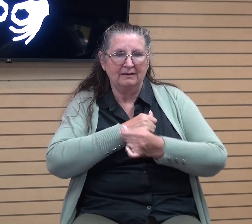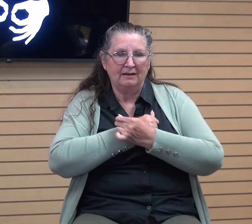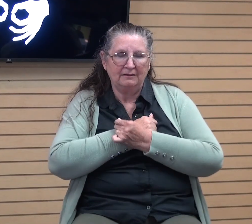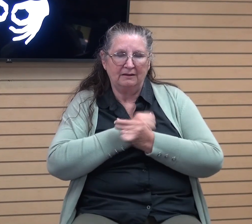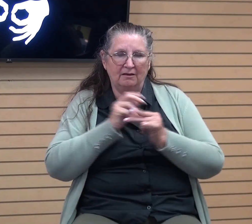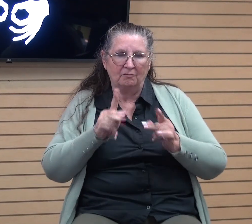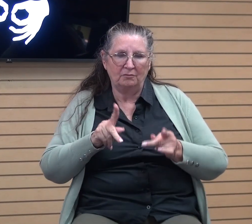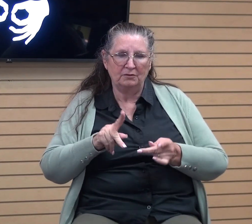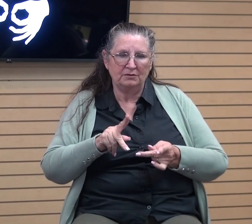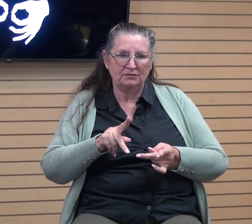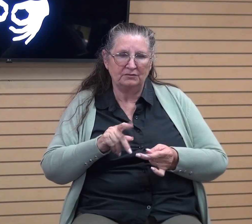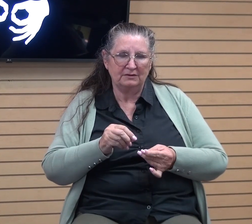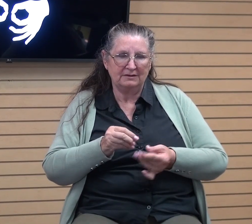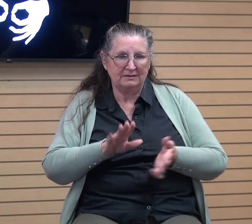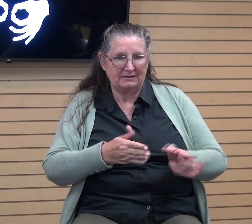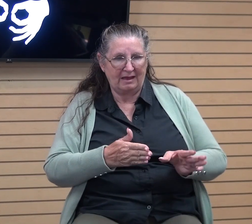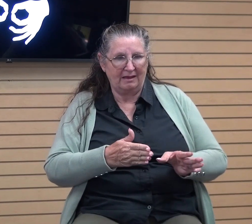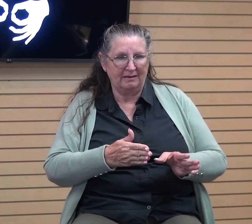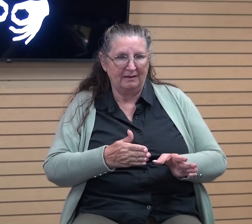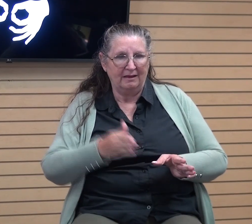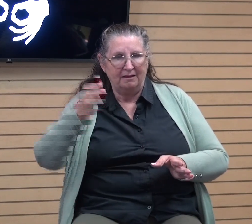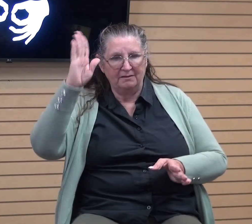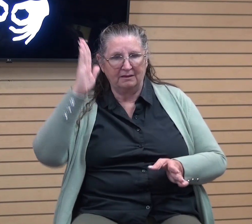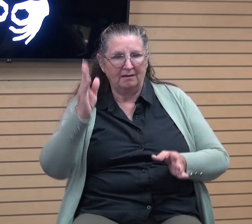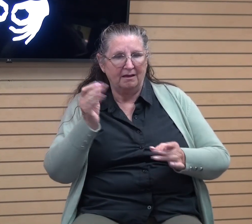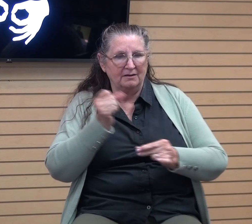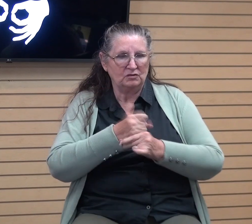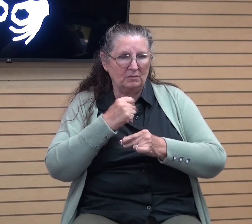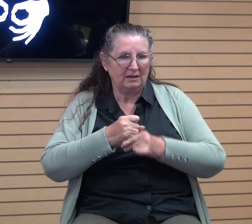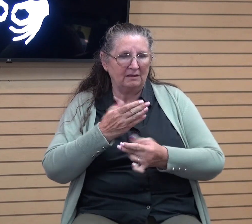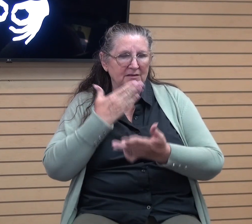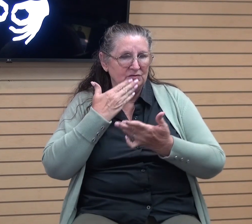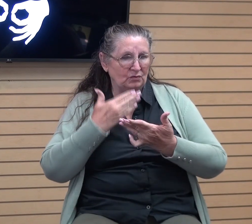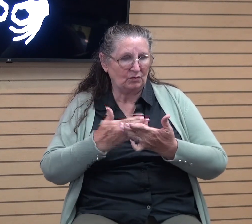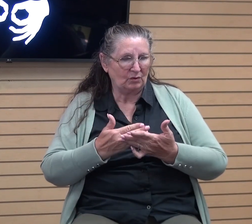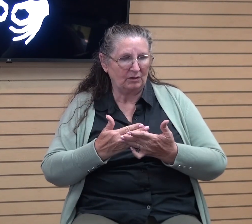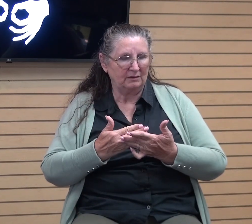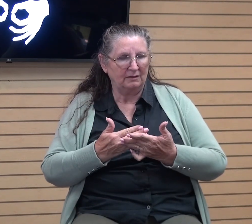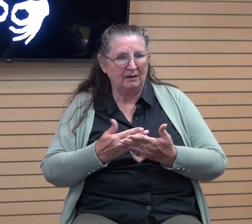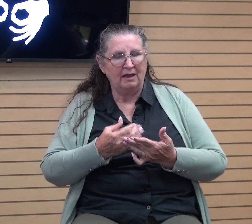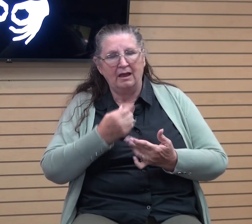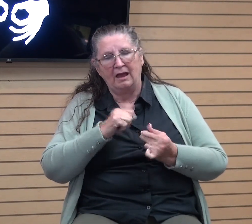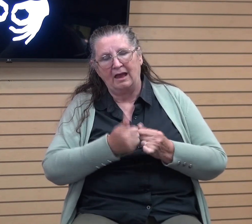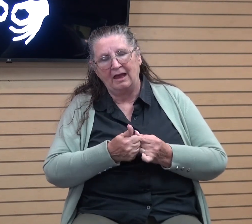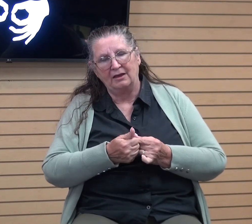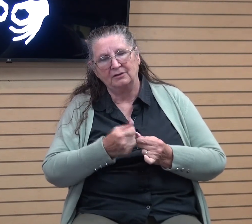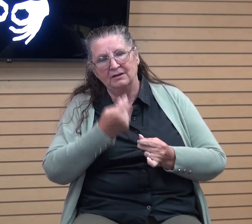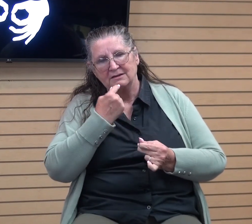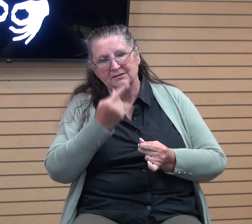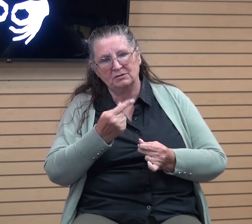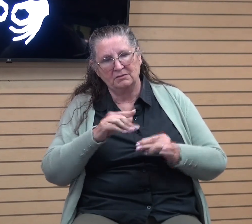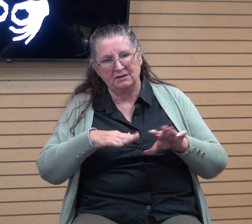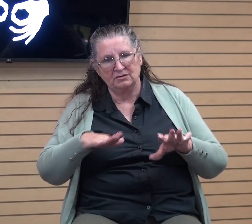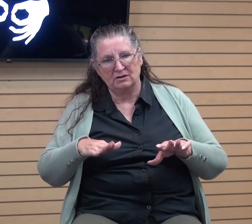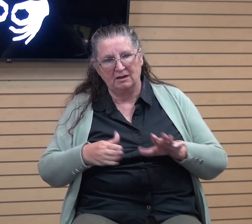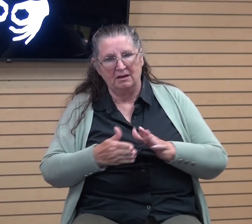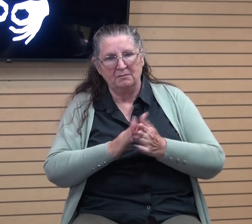working this out for good, that there's something good about that? Or how do you tell someone that their child becoming ill,